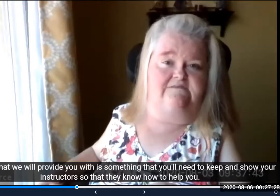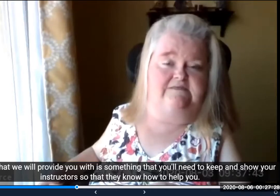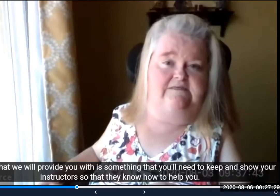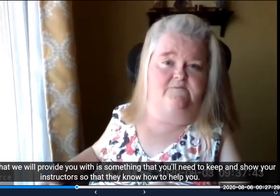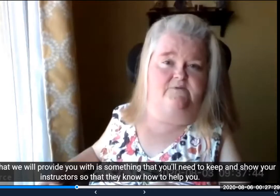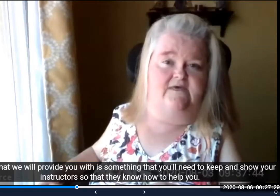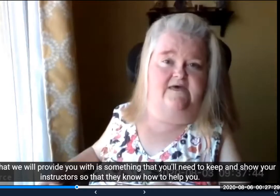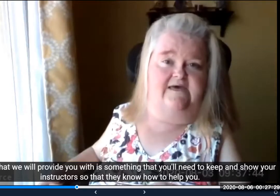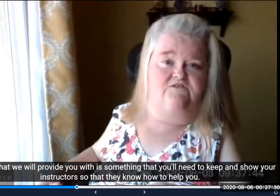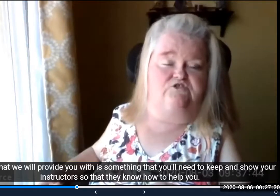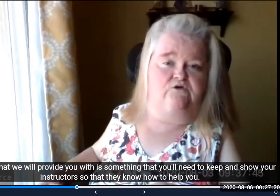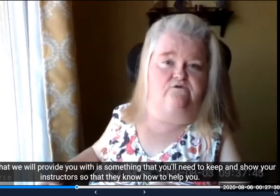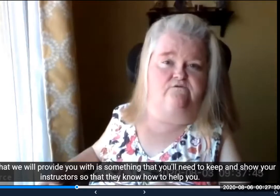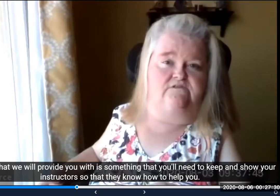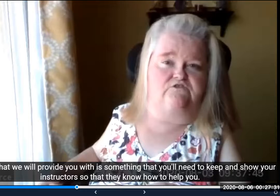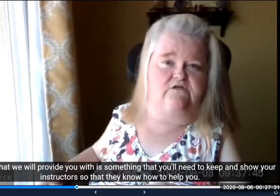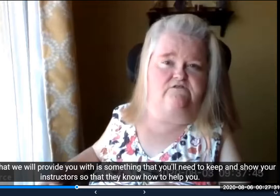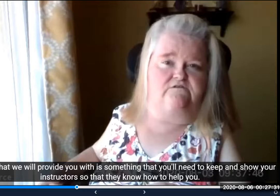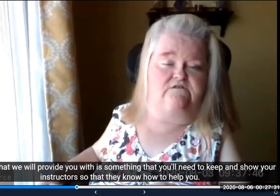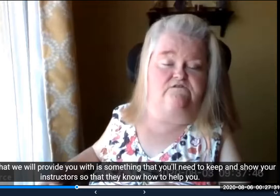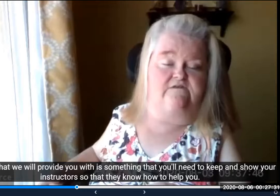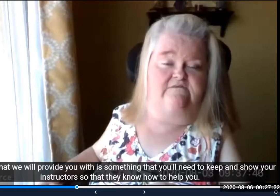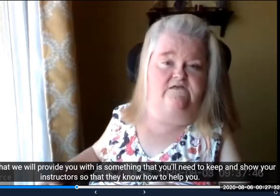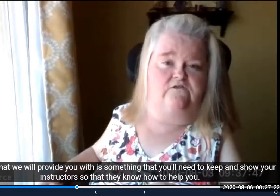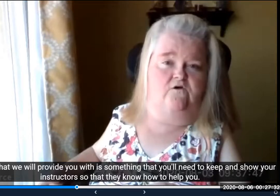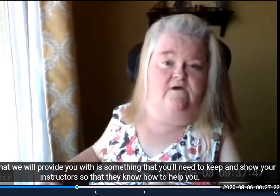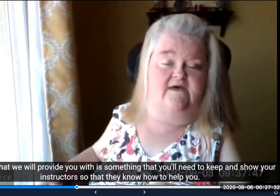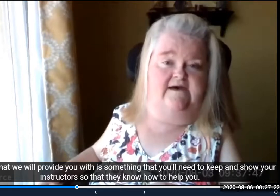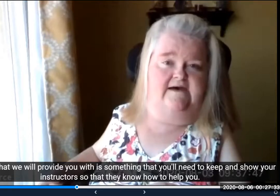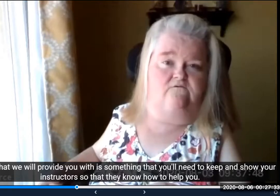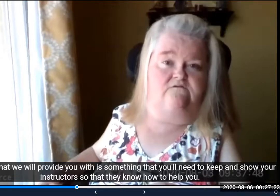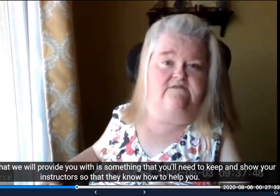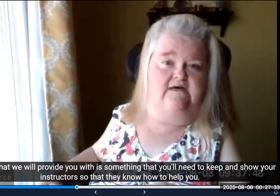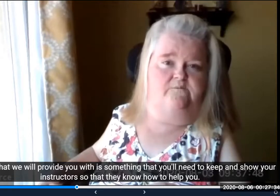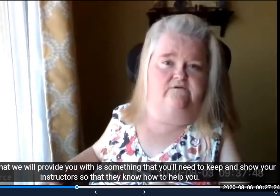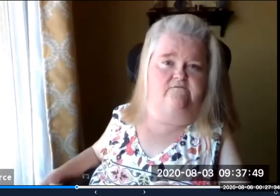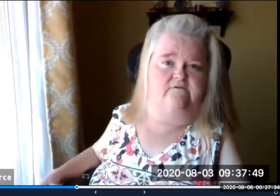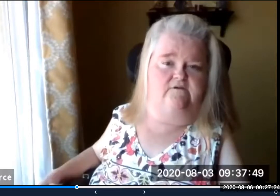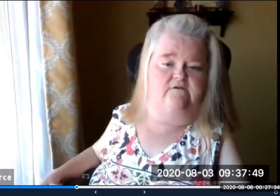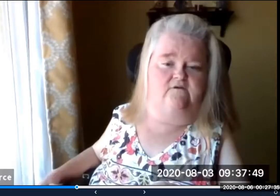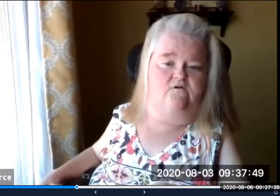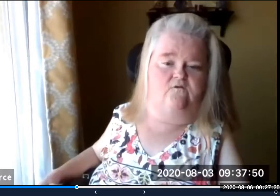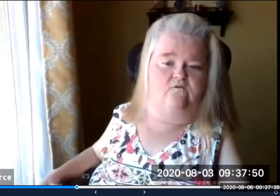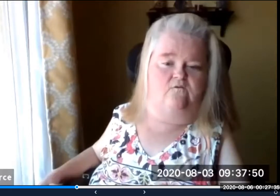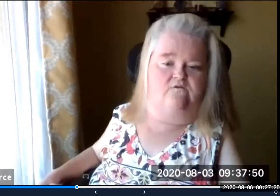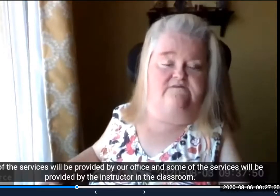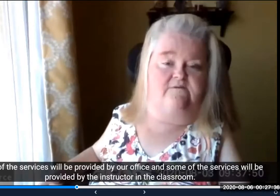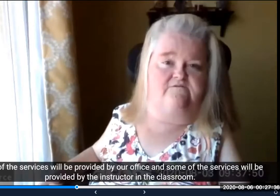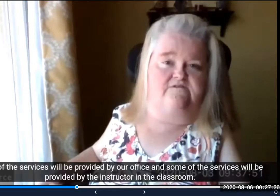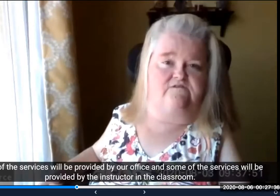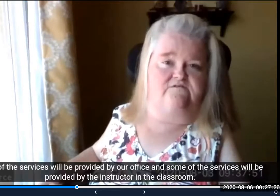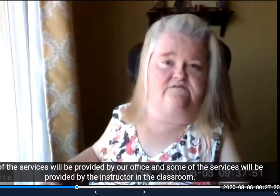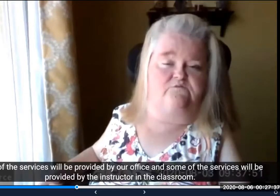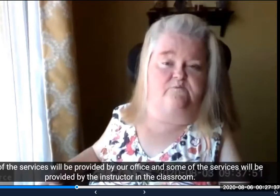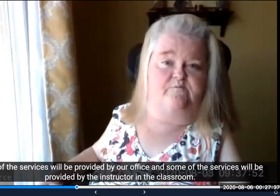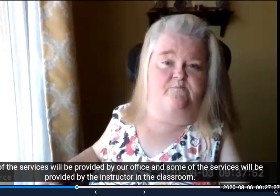need to keep and show your instructors so that they know how to help you. Corinne Some